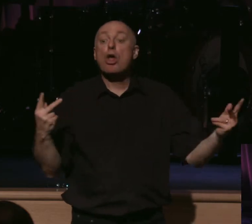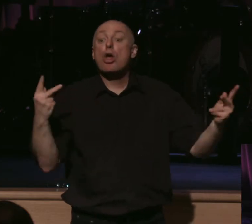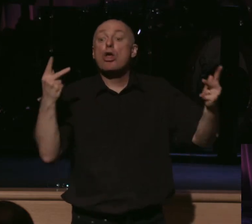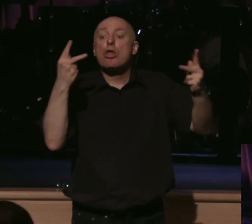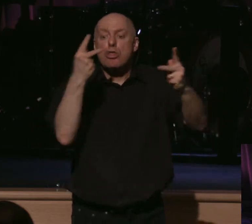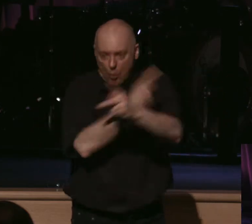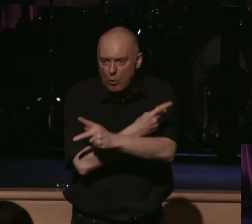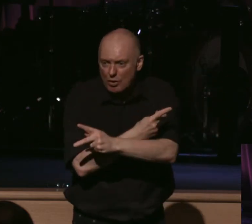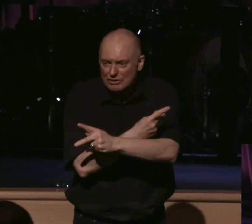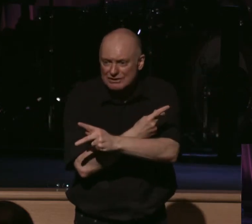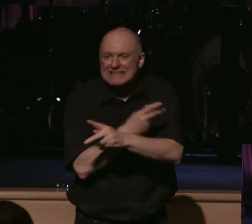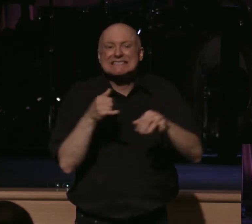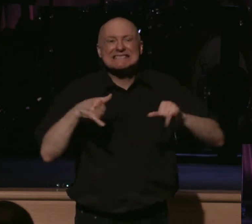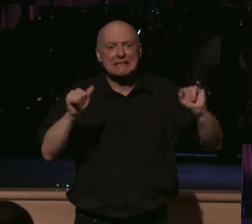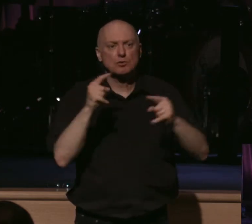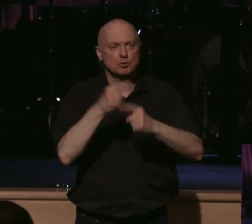is yet to come.